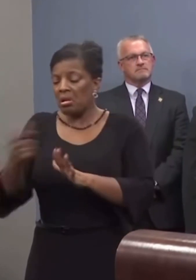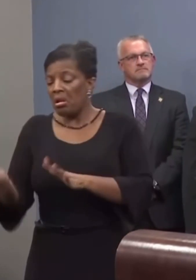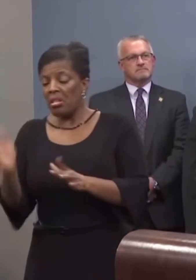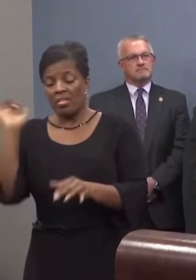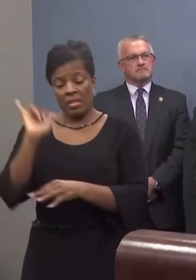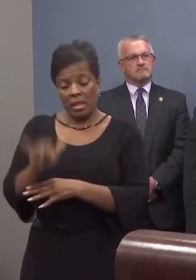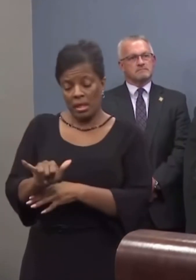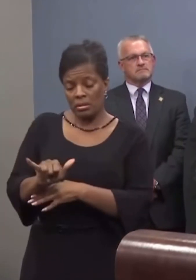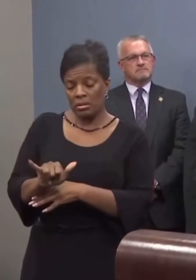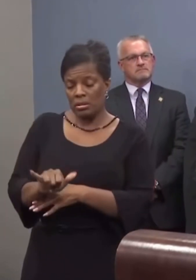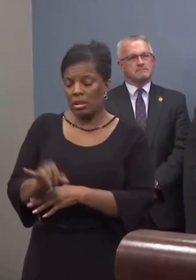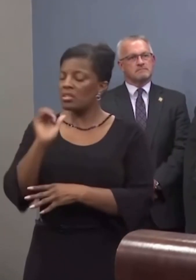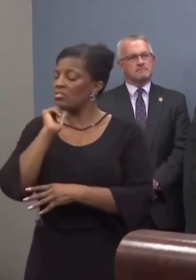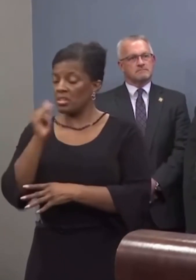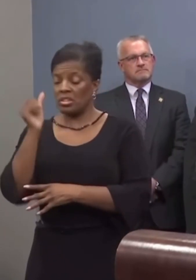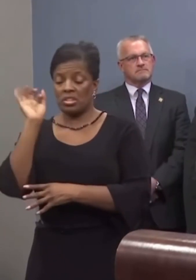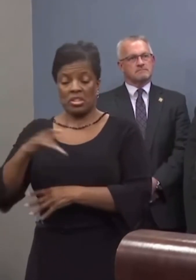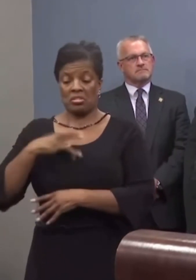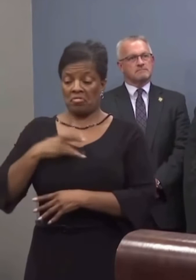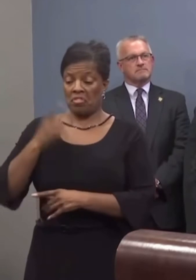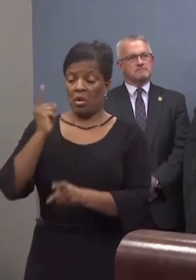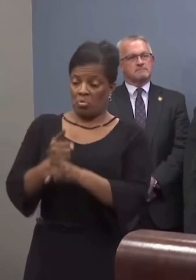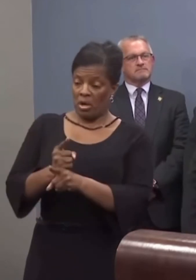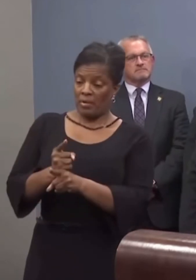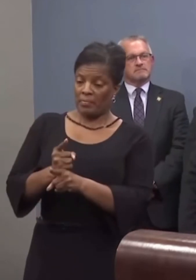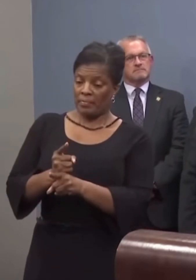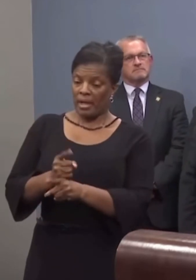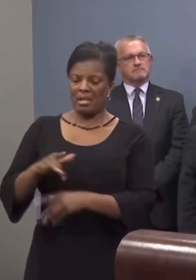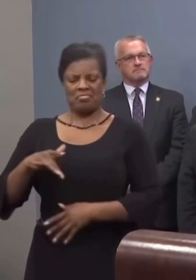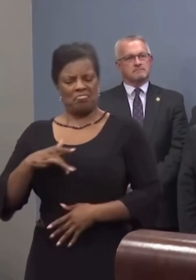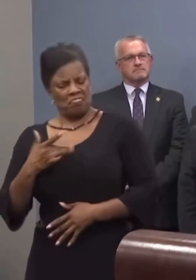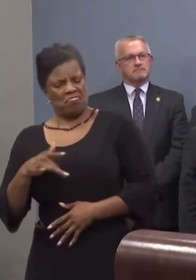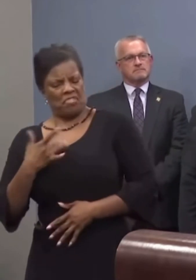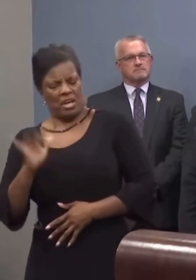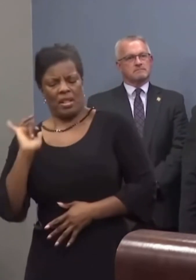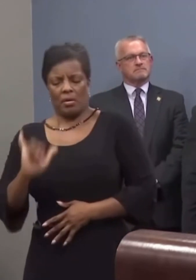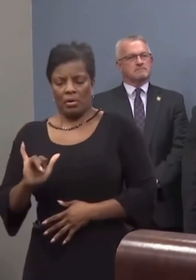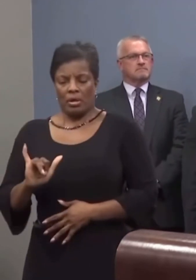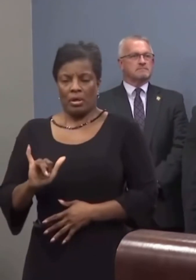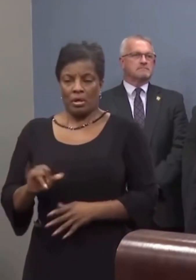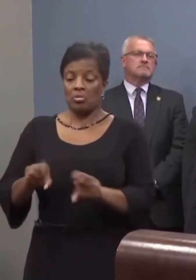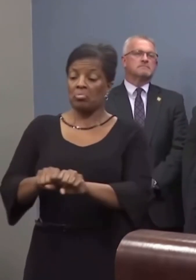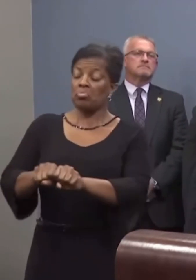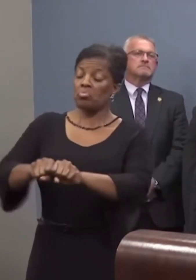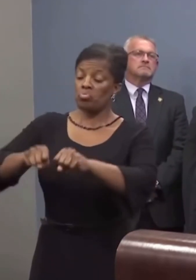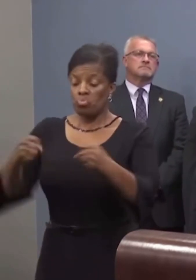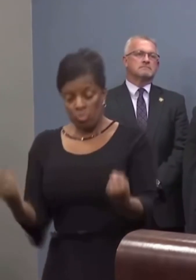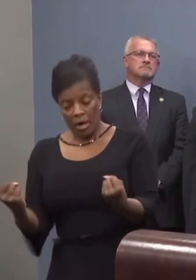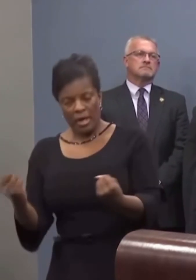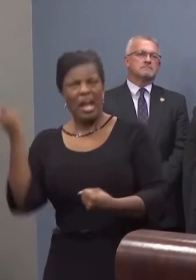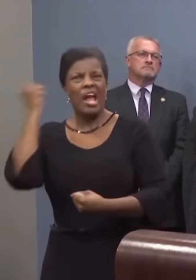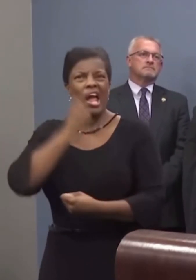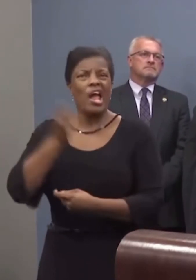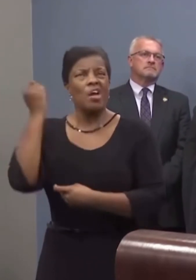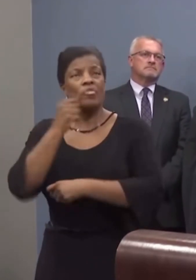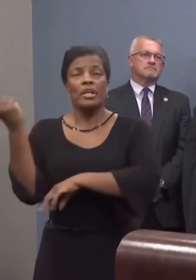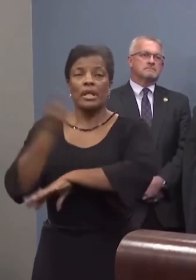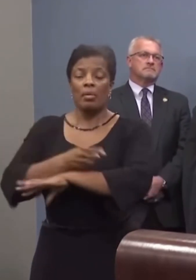It just felt right. I kind of had a feeling that we were going to get a break. You know, every day we would meet as a group,